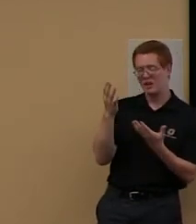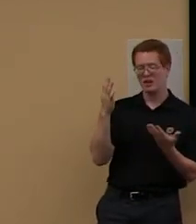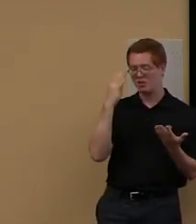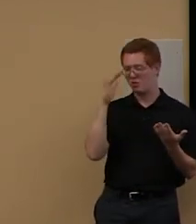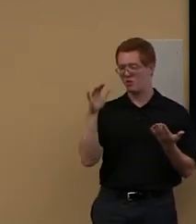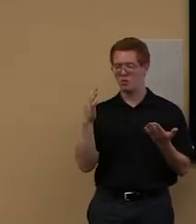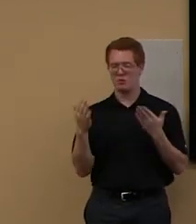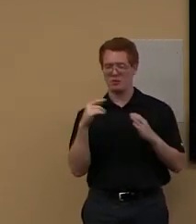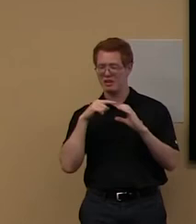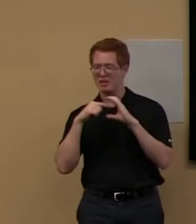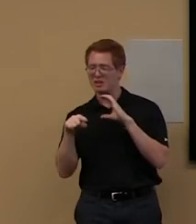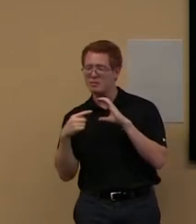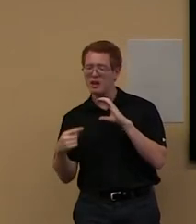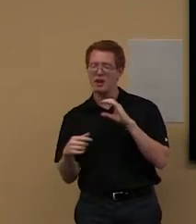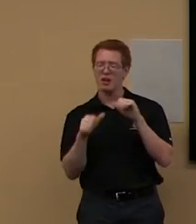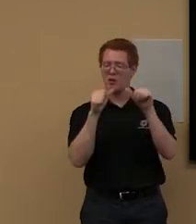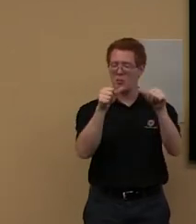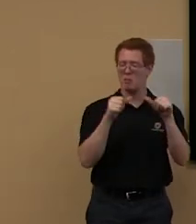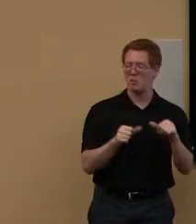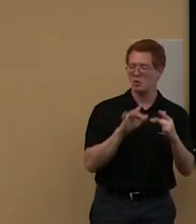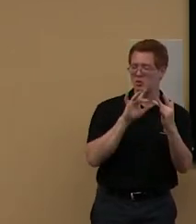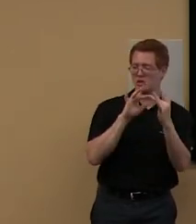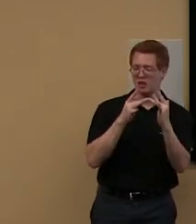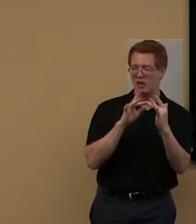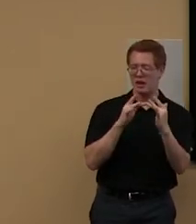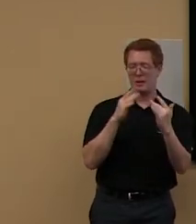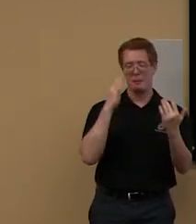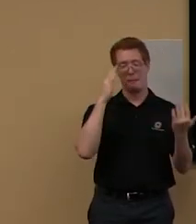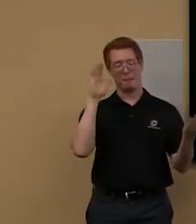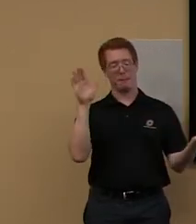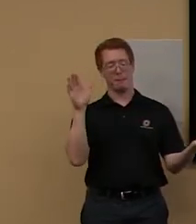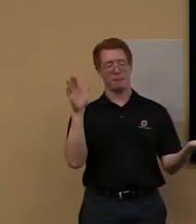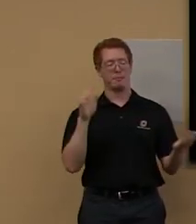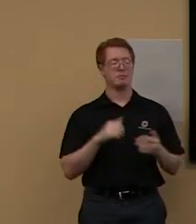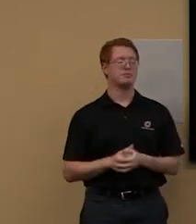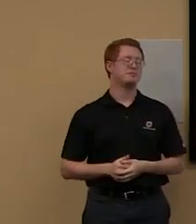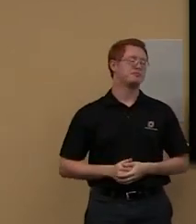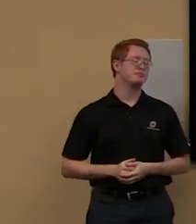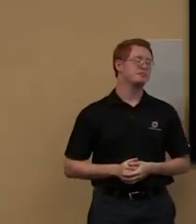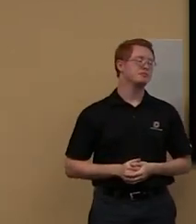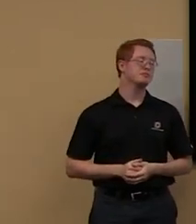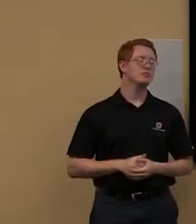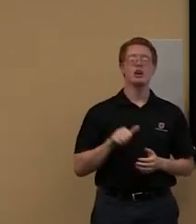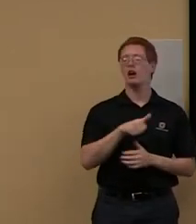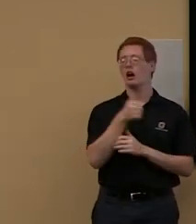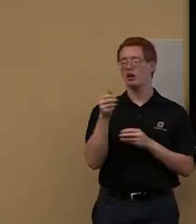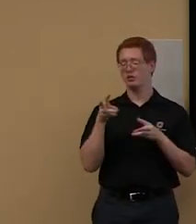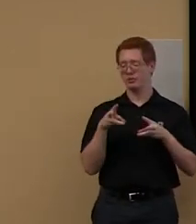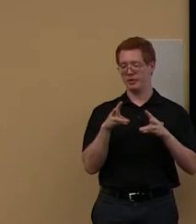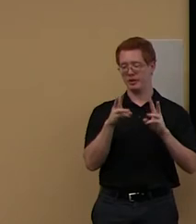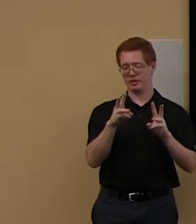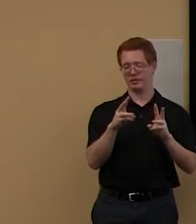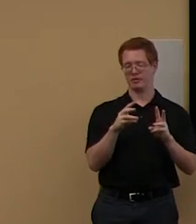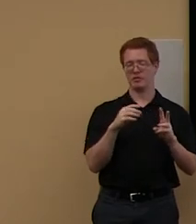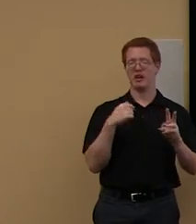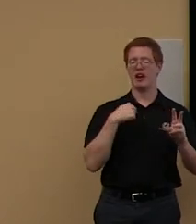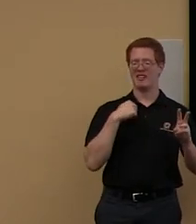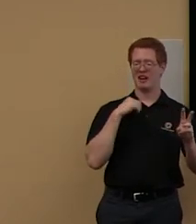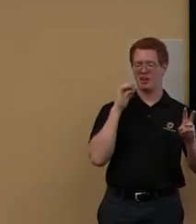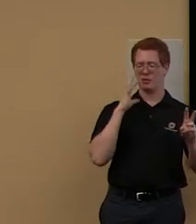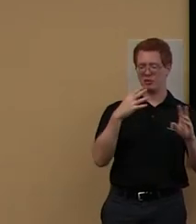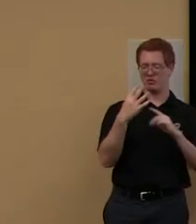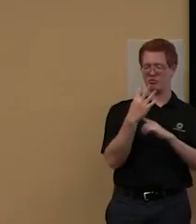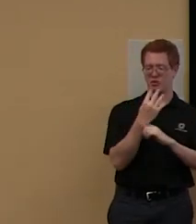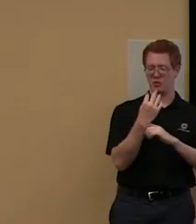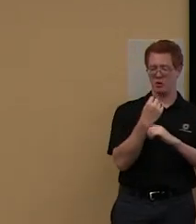online. Um, so that's one way. And the other way that we will, um, do this is, uh, I'll be recording too. I'll be